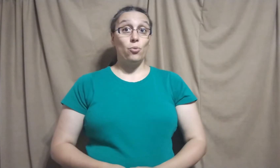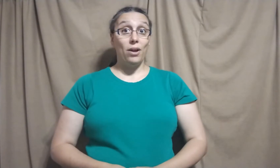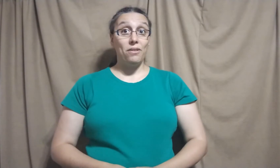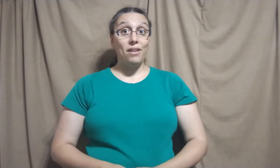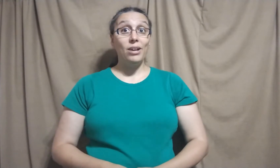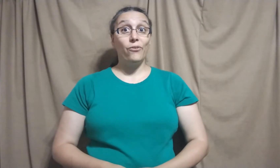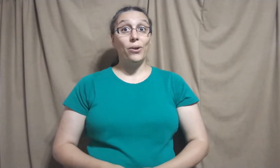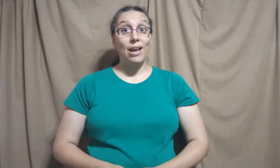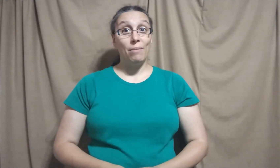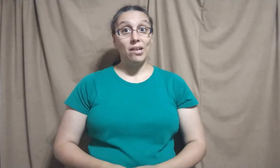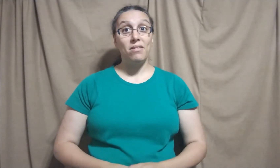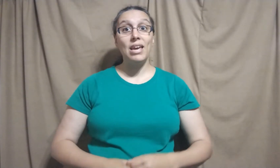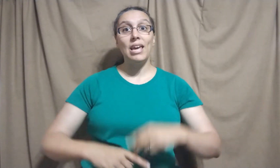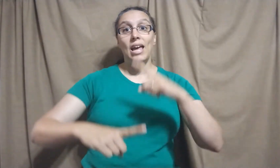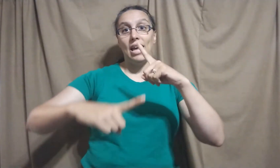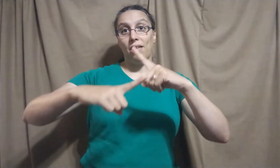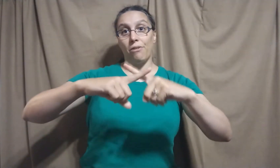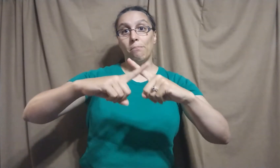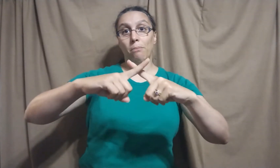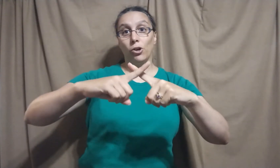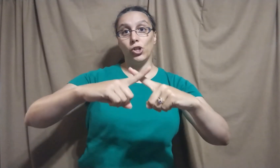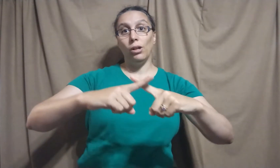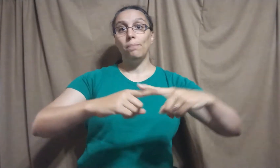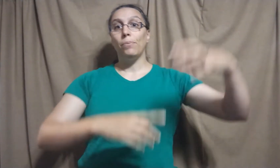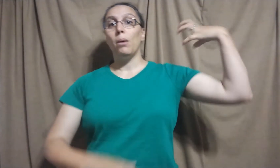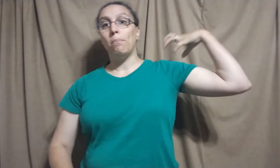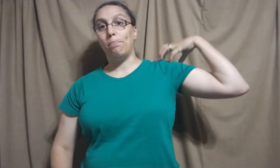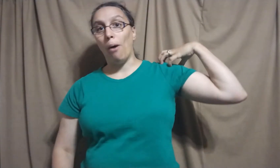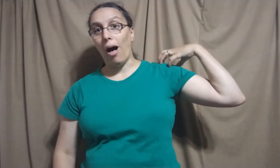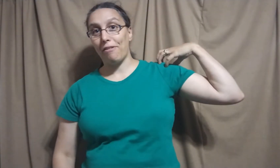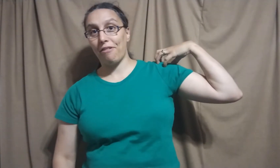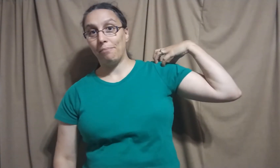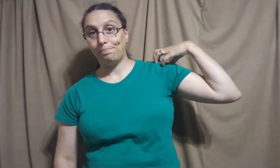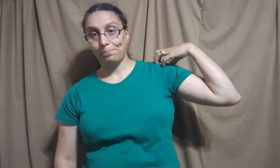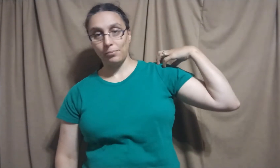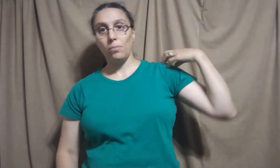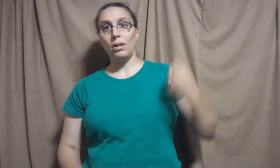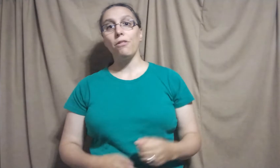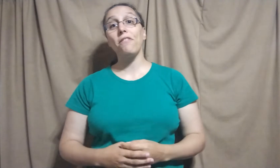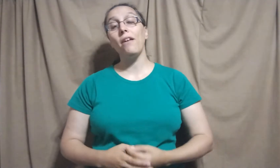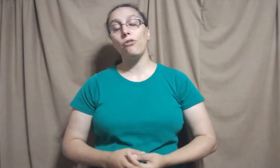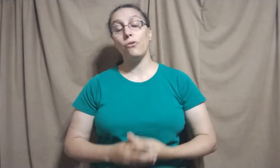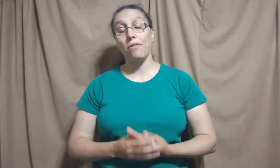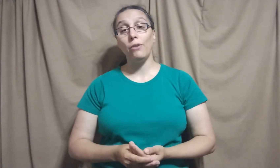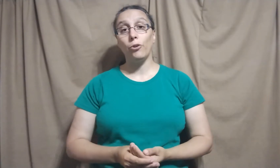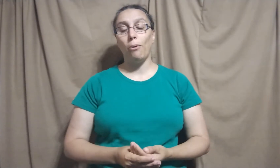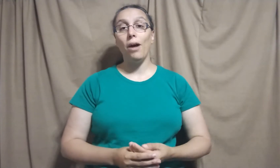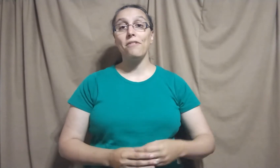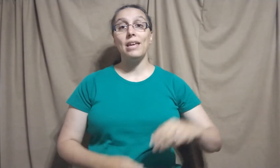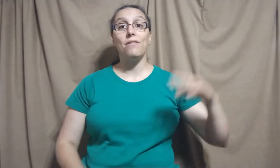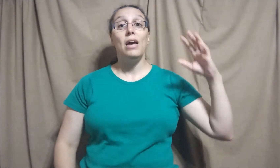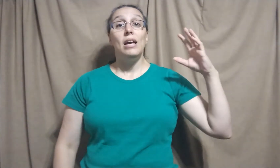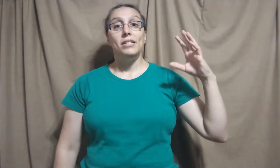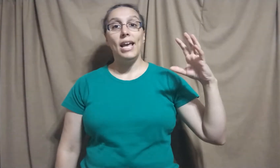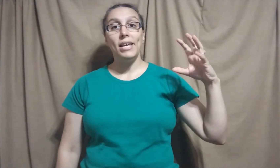is why the sign for an MIC is Marshal Boss. So the sign for boss is take